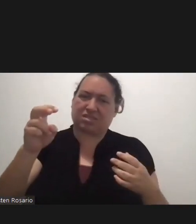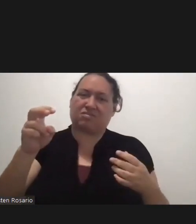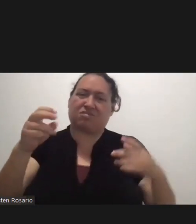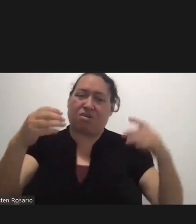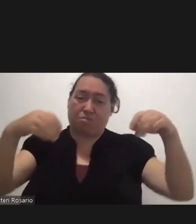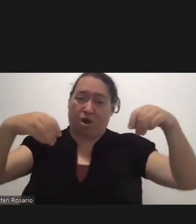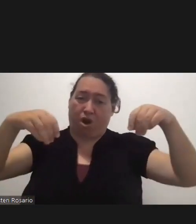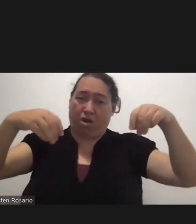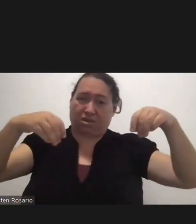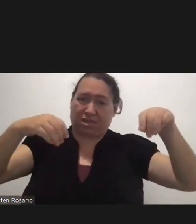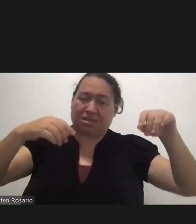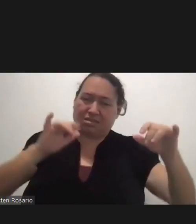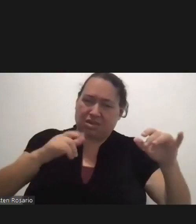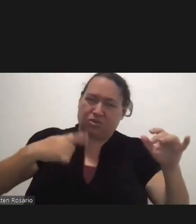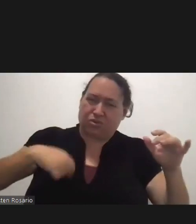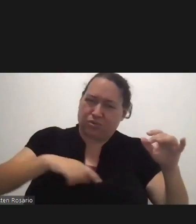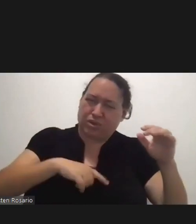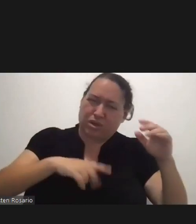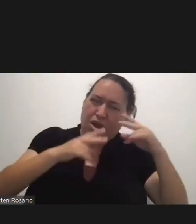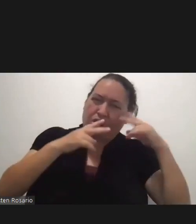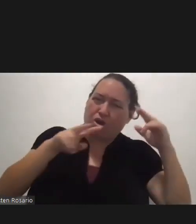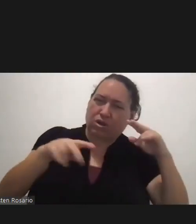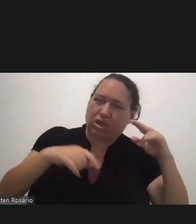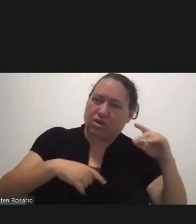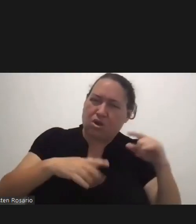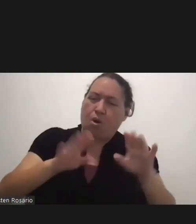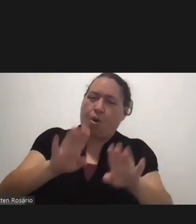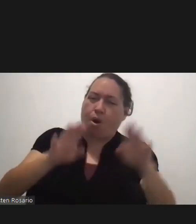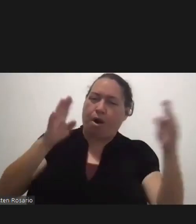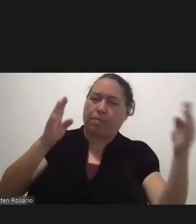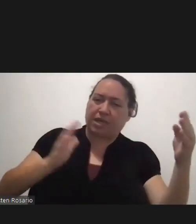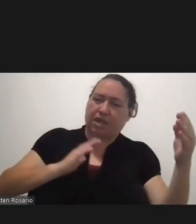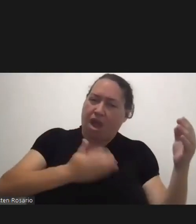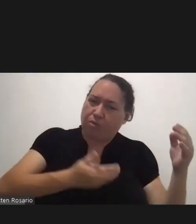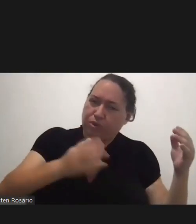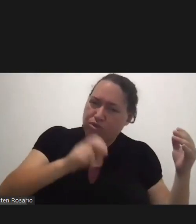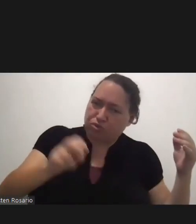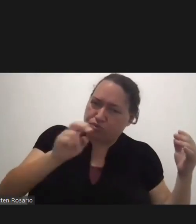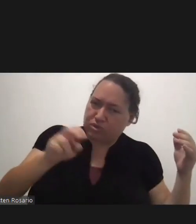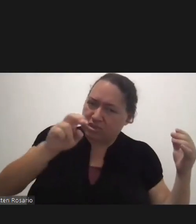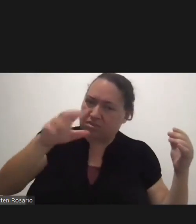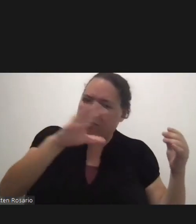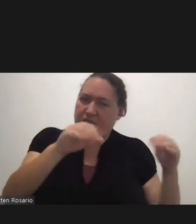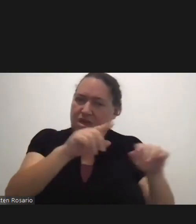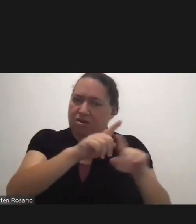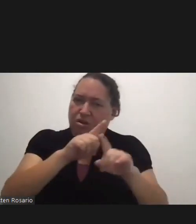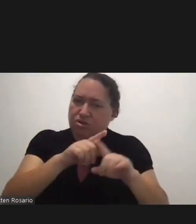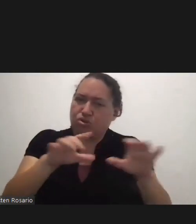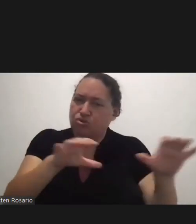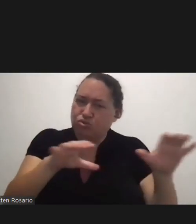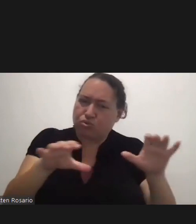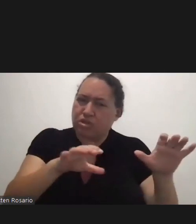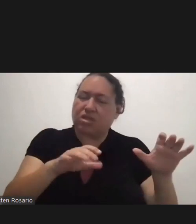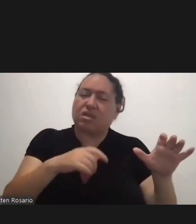Looking At This We Are Looking At Opening Our Tourism And We Are Looking At Doing So In A Very Safe Methodical Way